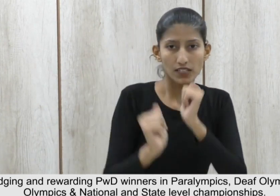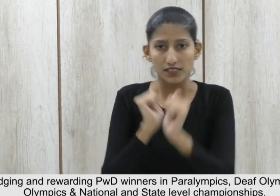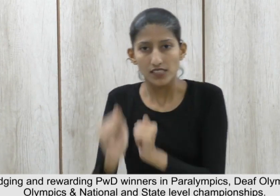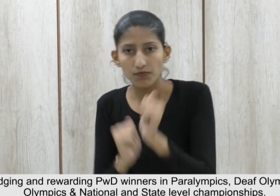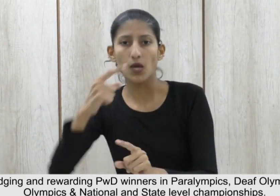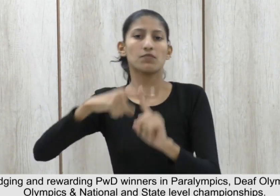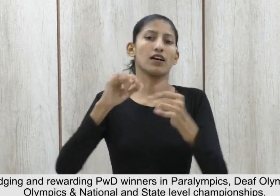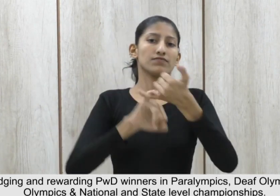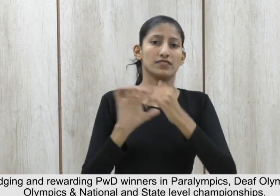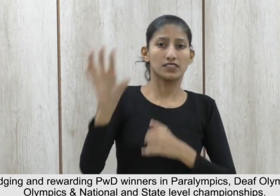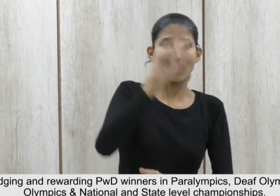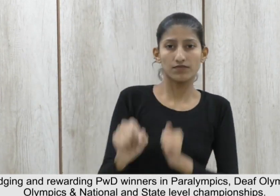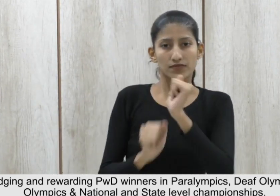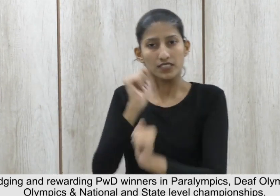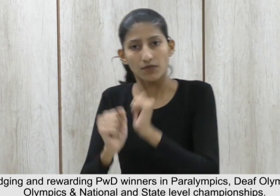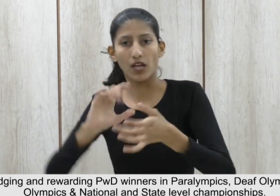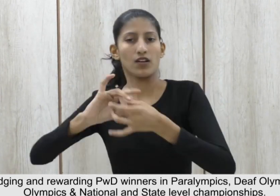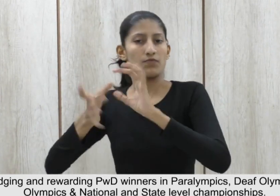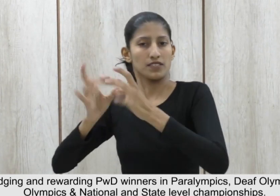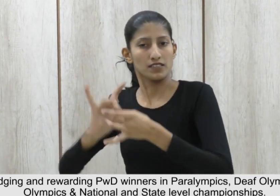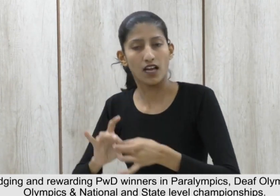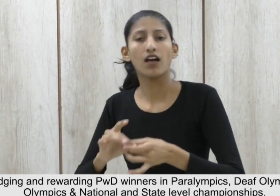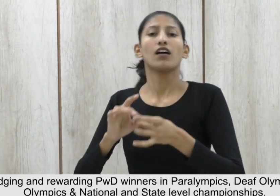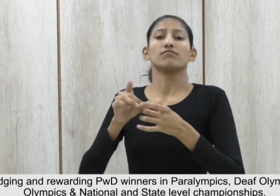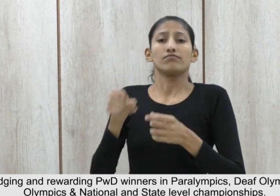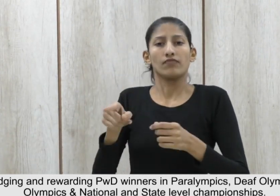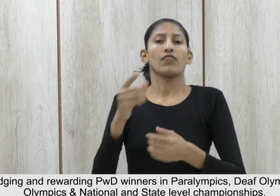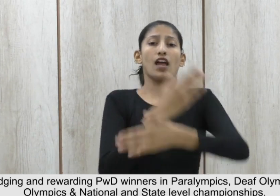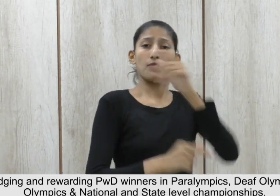Olympics 10.1. and state level championships 10